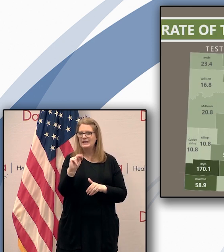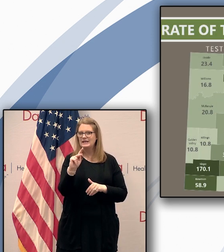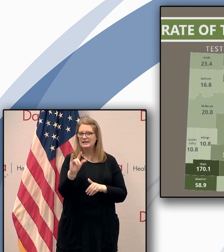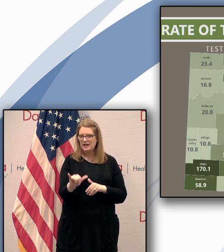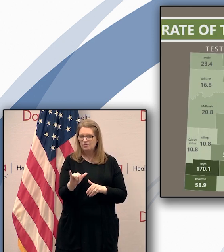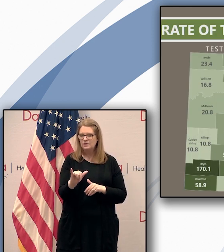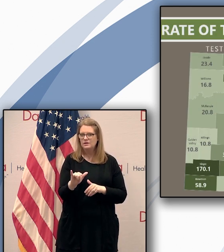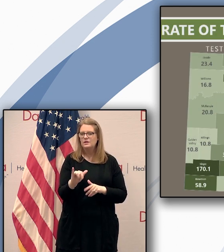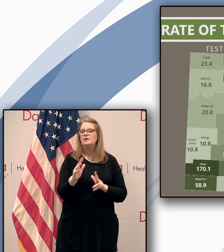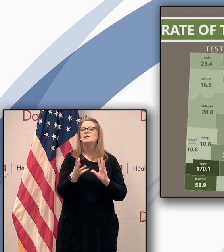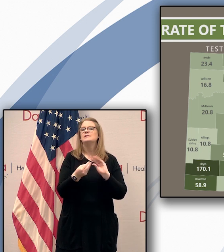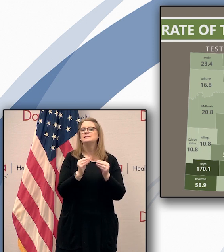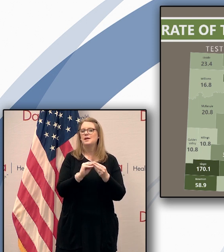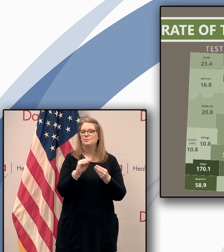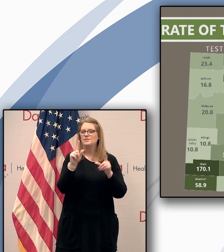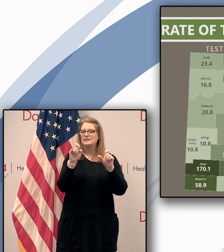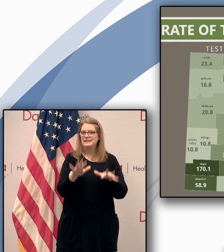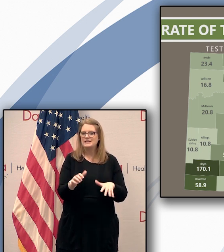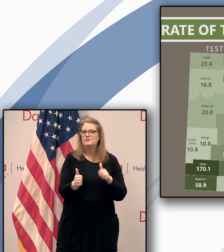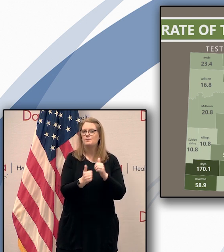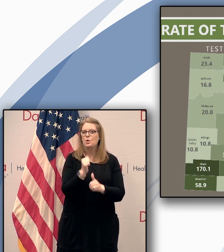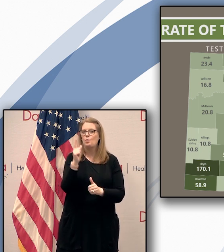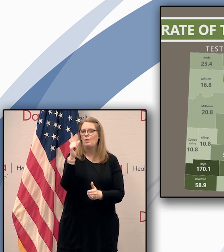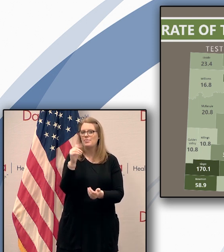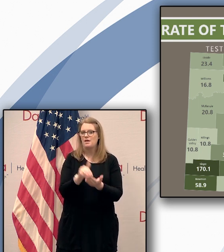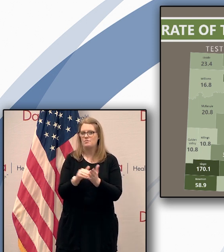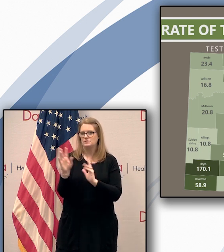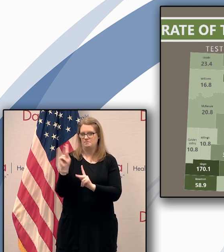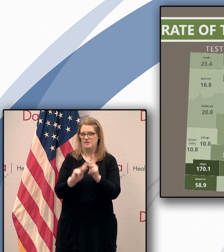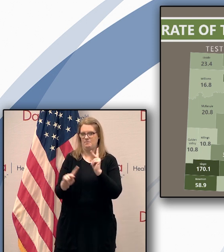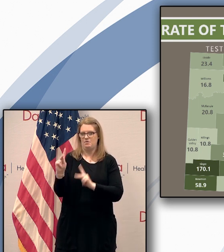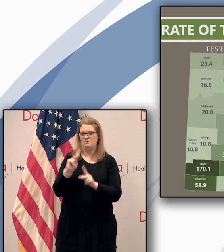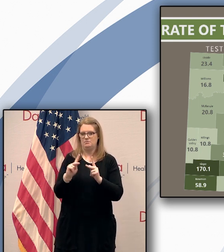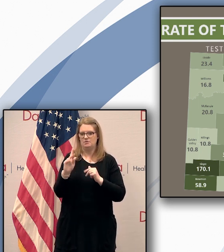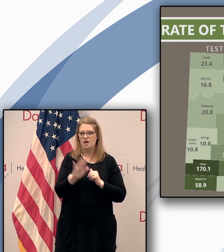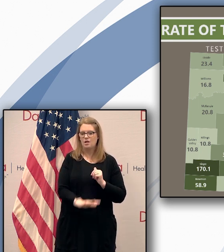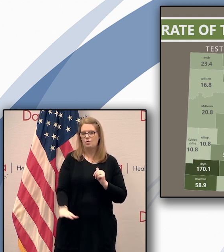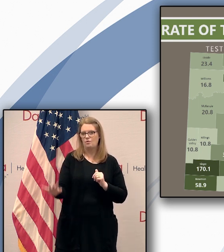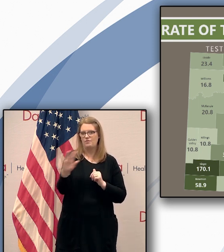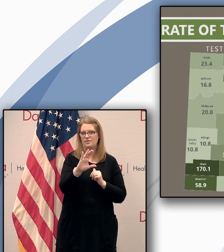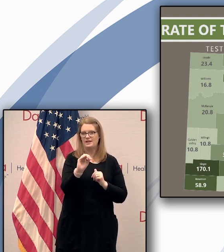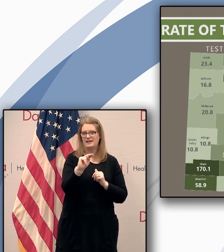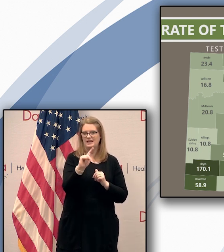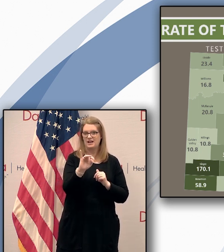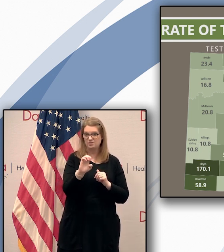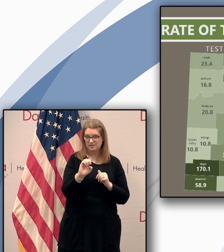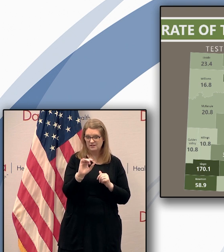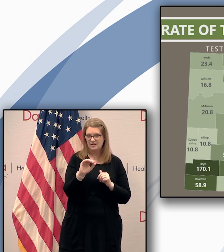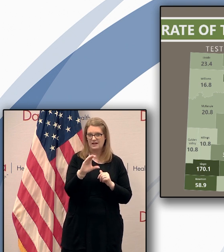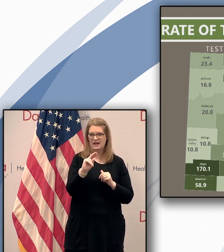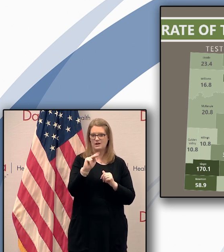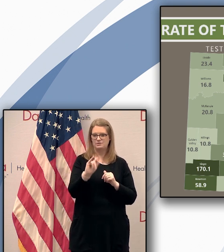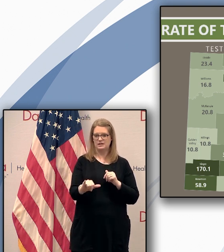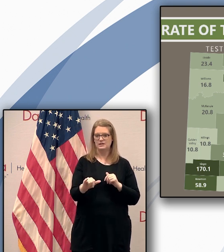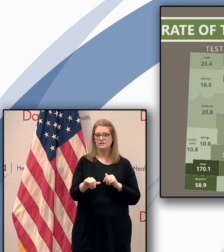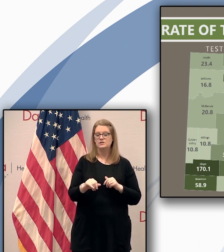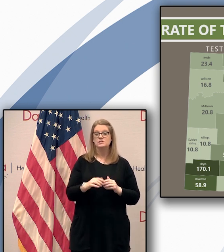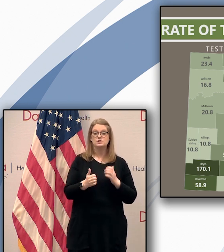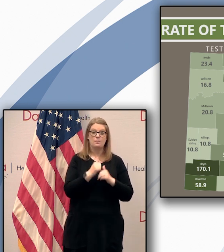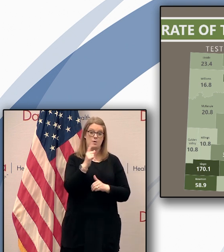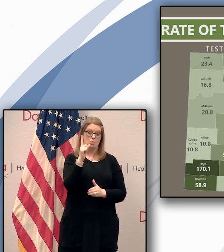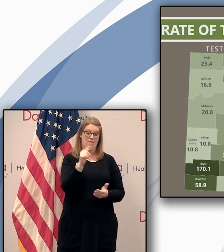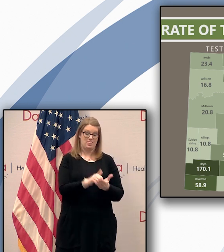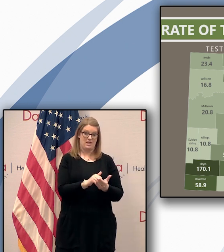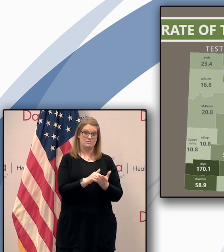of tests conducted per 1 000 individuals in the county so statewide on an average it's 33 and a half